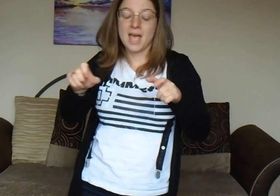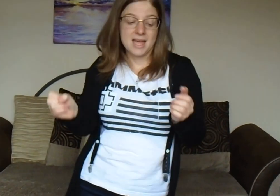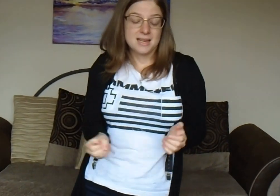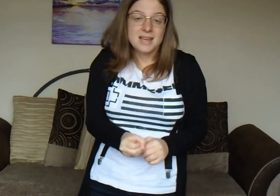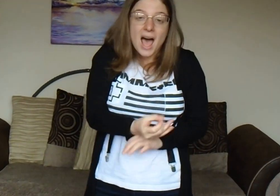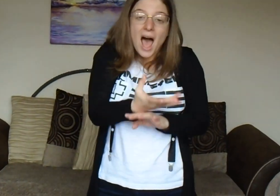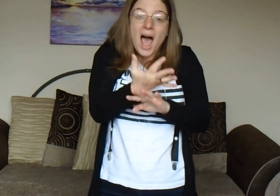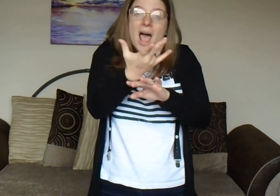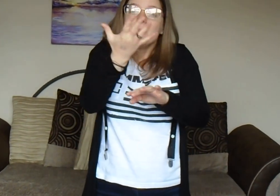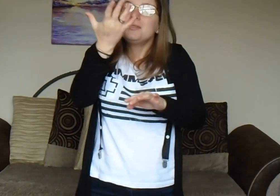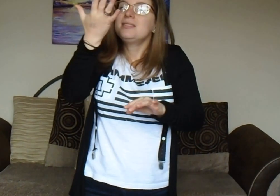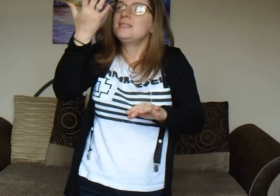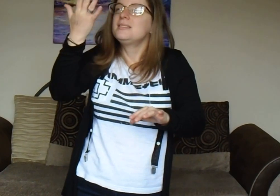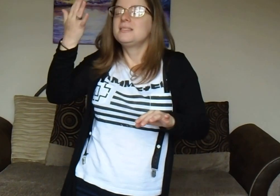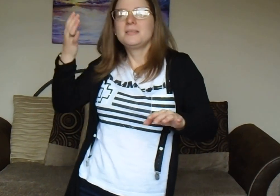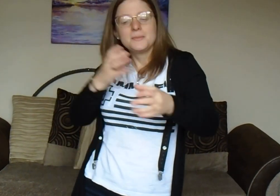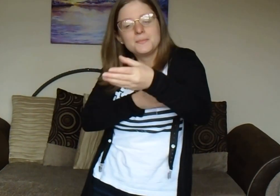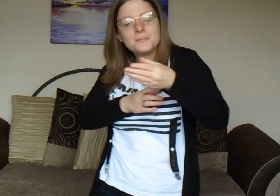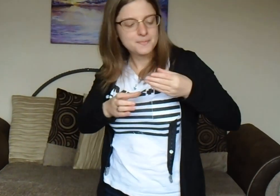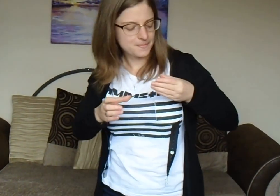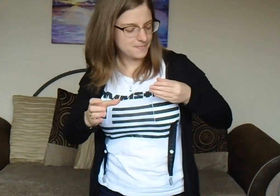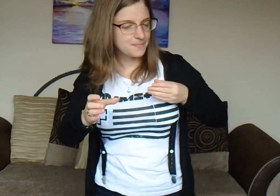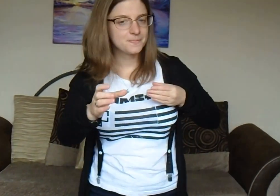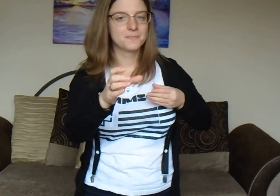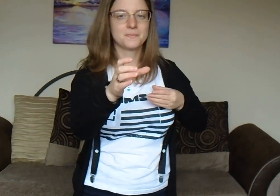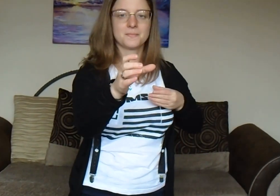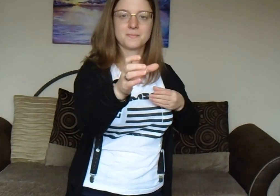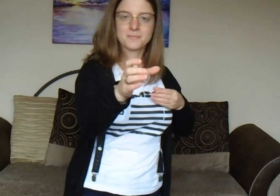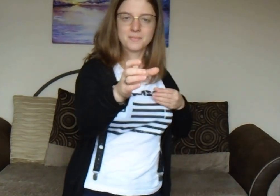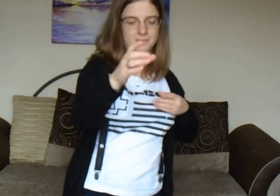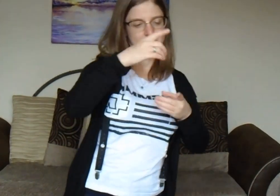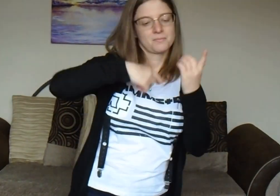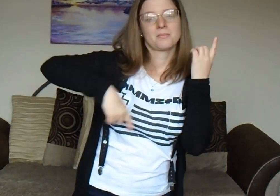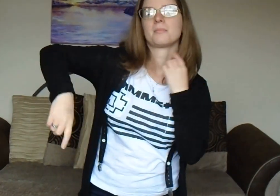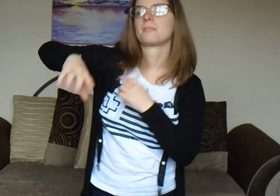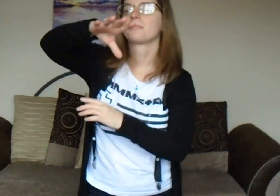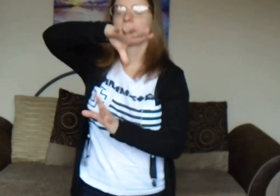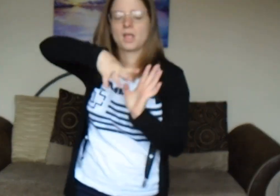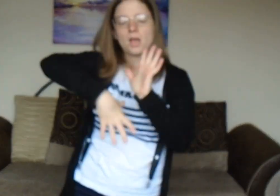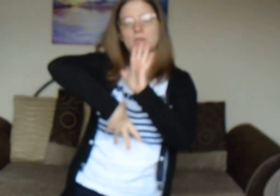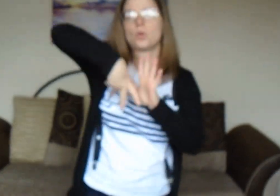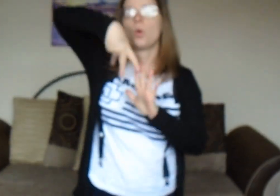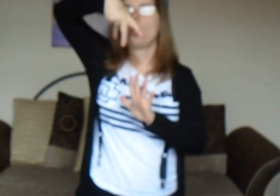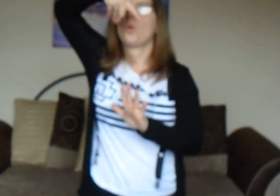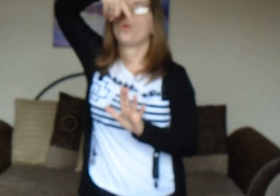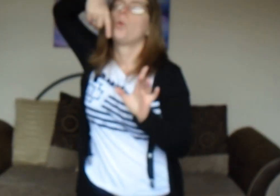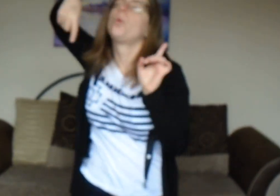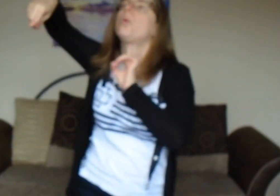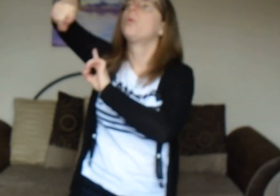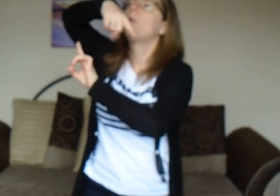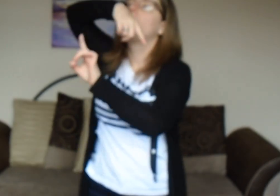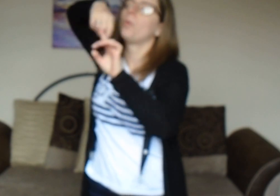ring will take its place Around my soul Around soul day